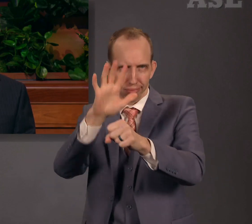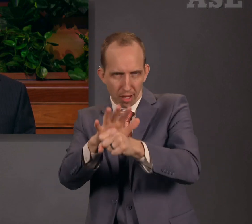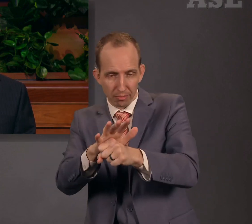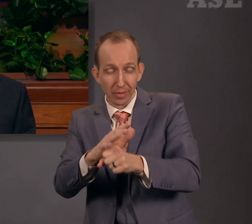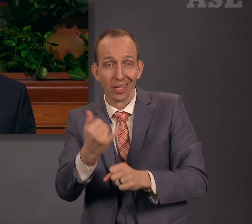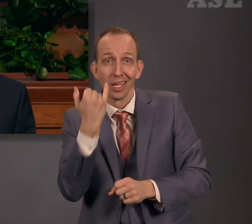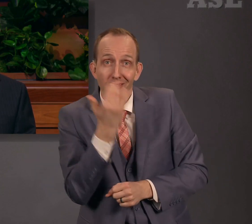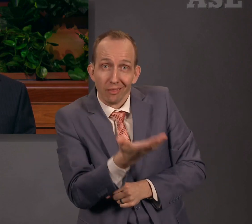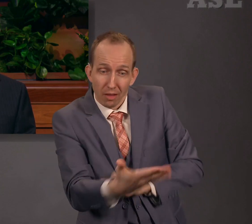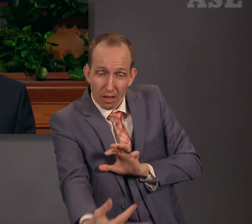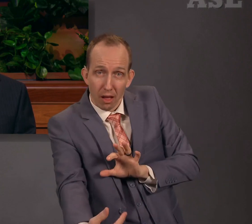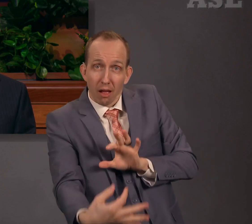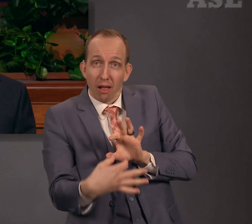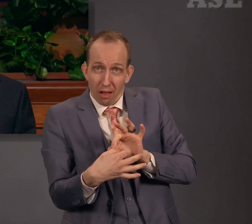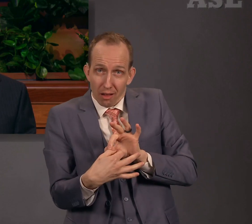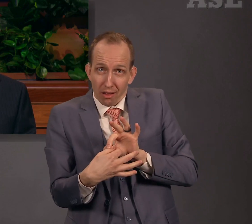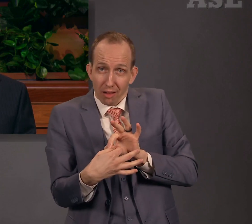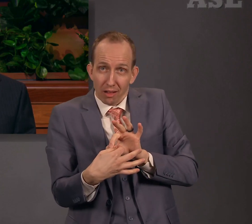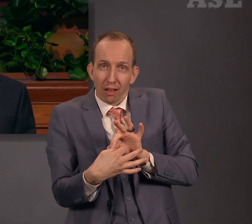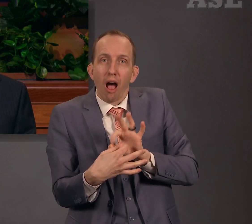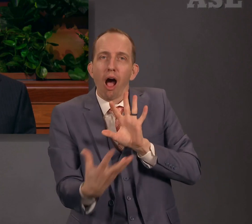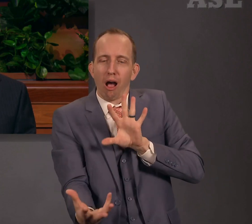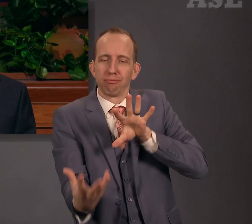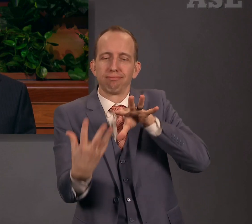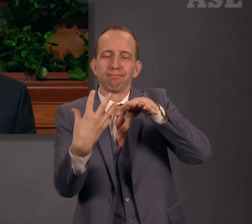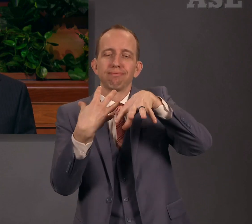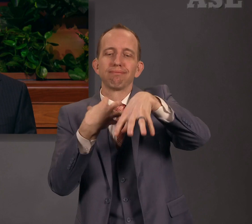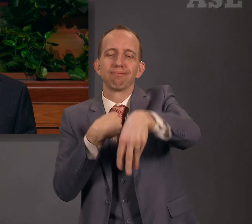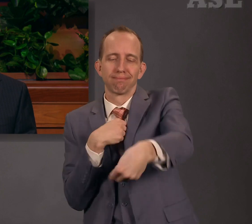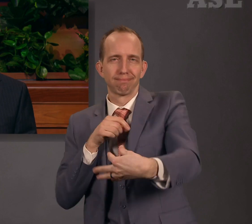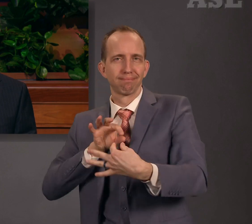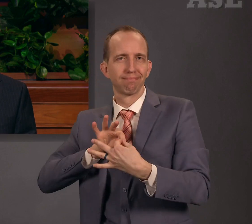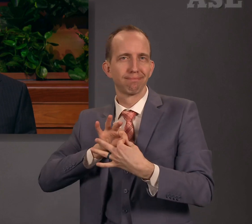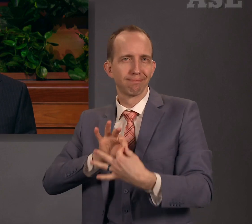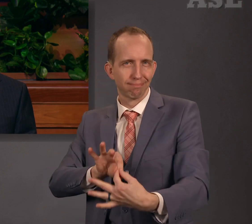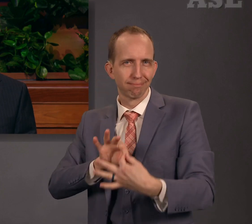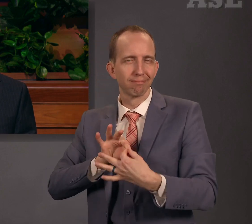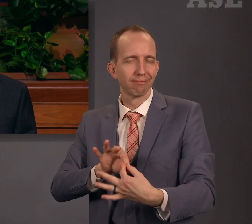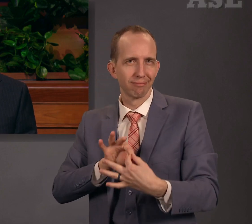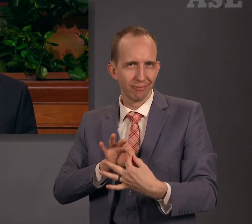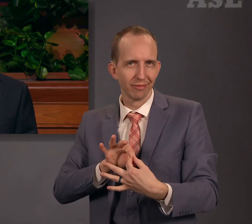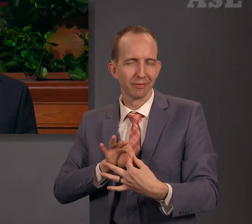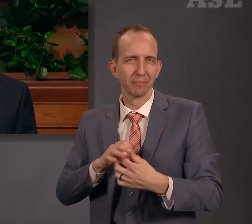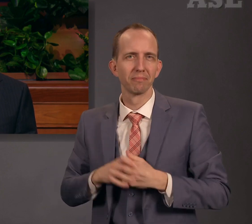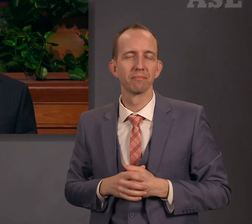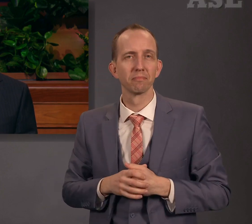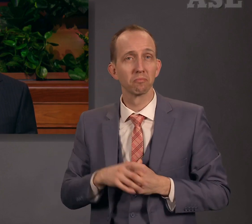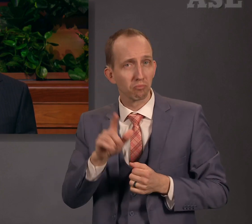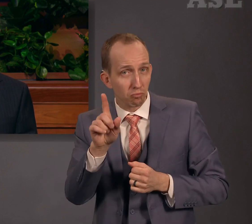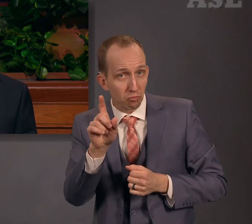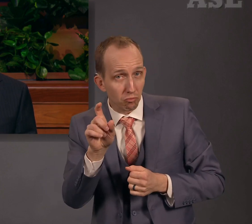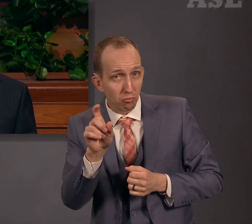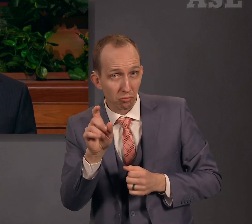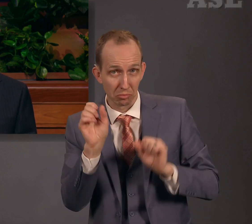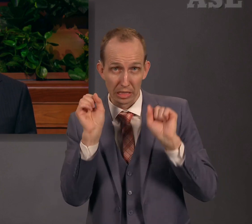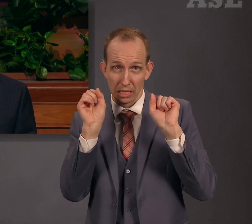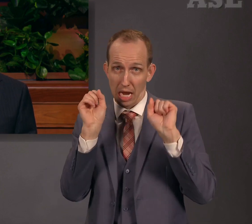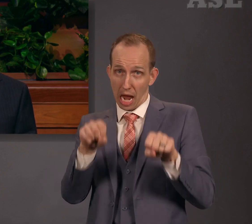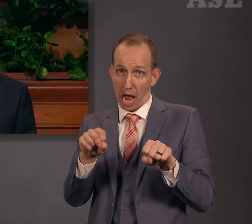we abide in Him, He will abide in us. But is it indeed possible for Christ